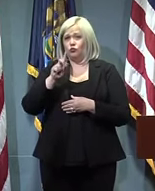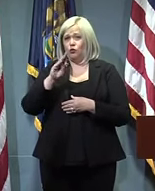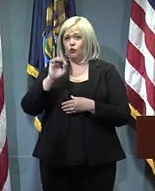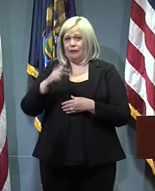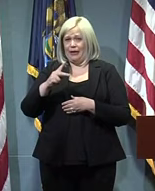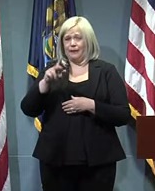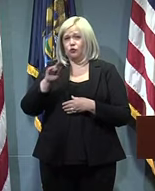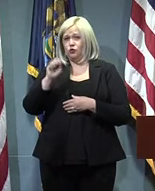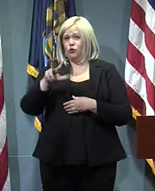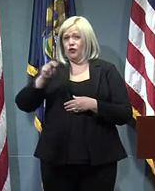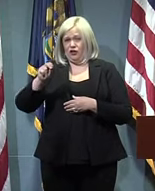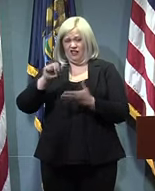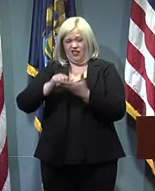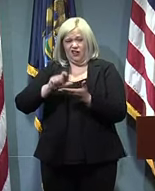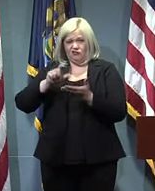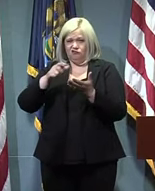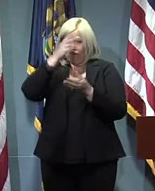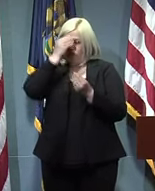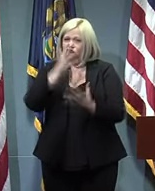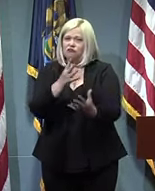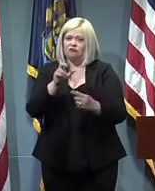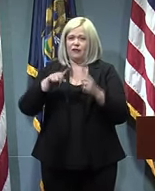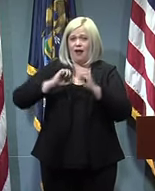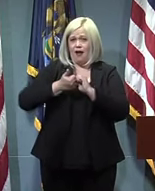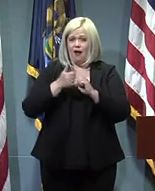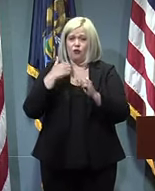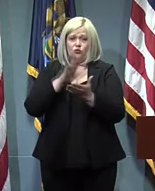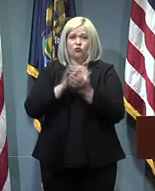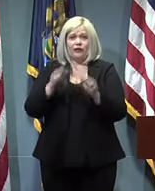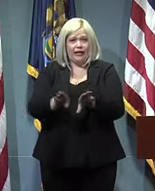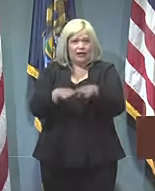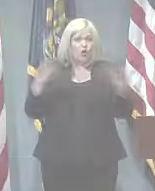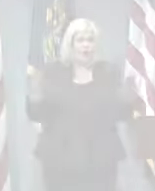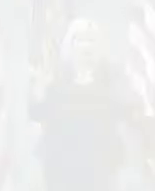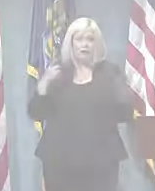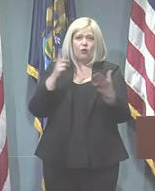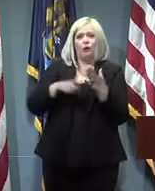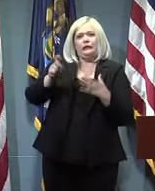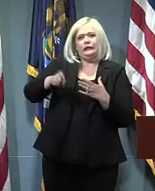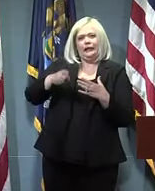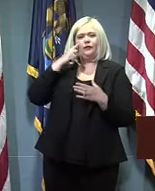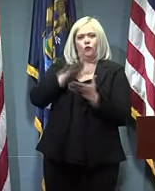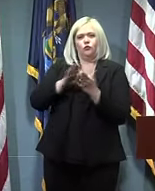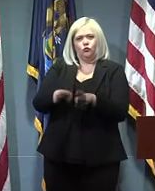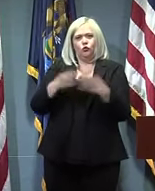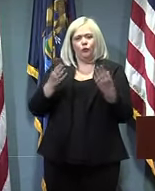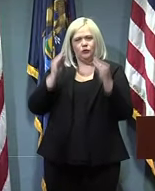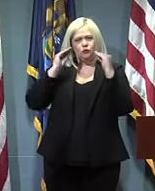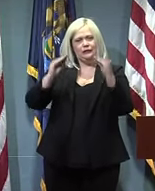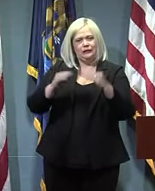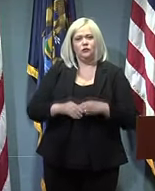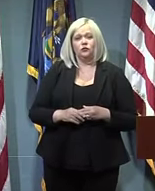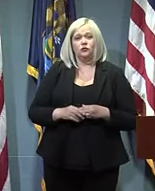that will provide details on what will be required and what will be recommended for our schools. Districts, students,